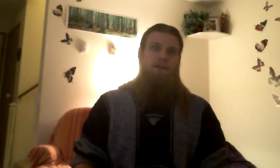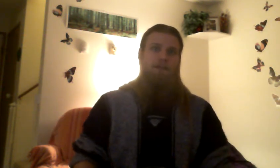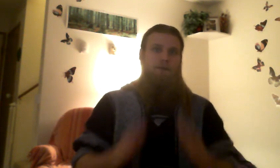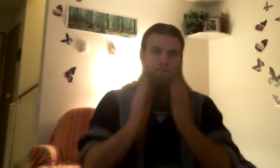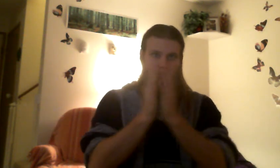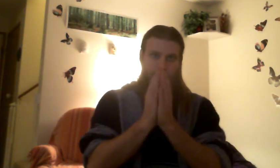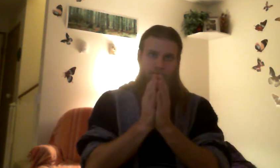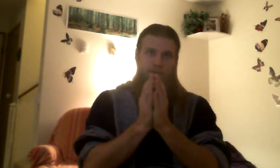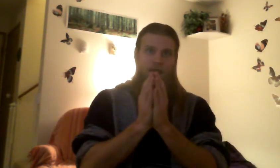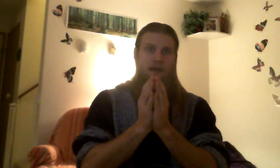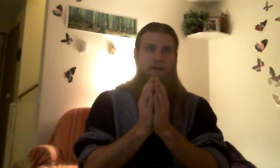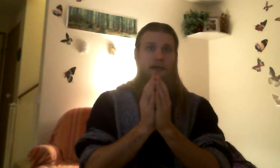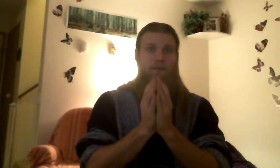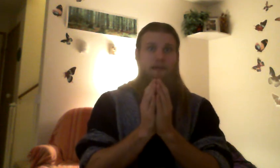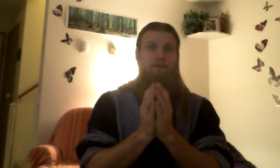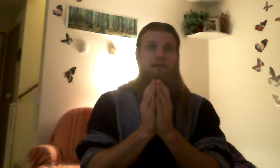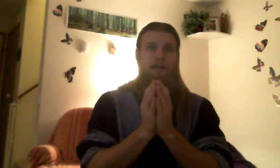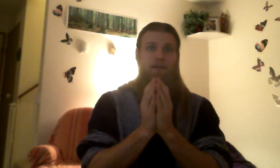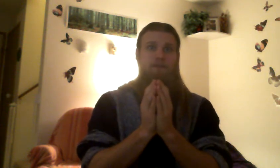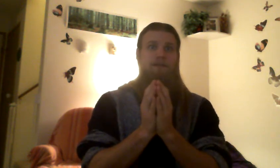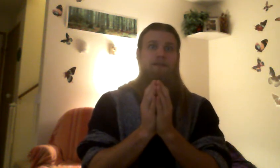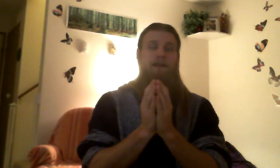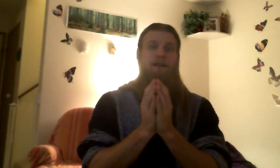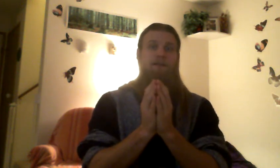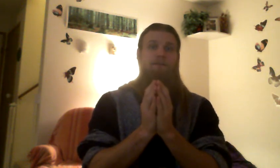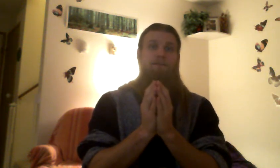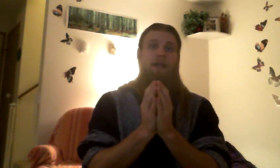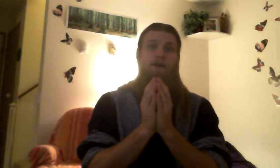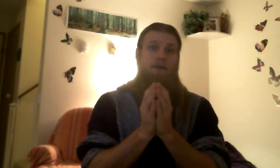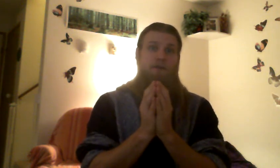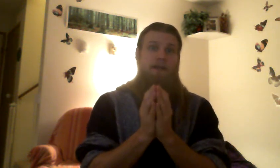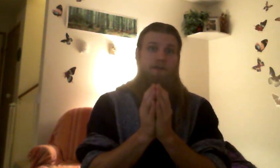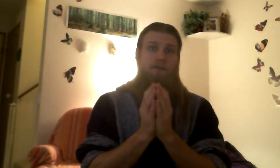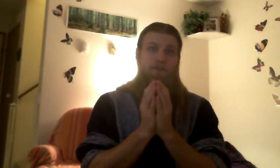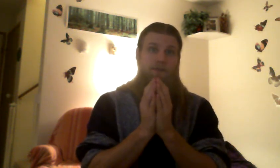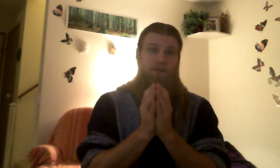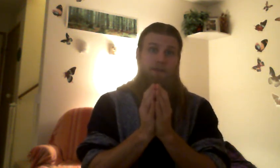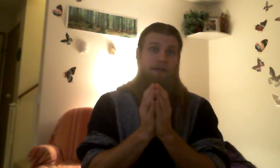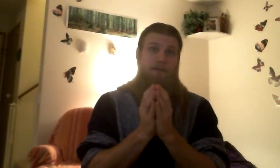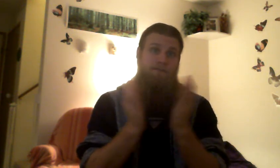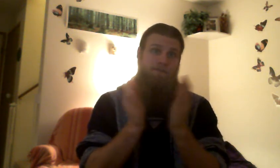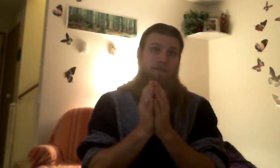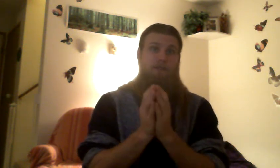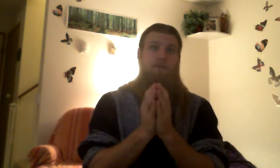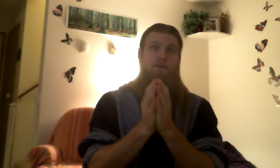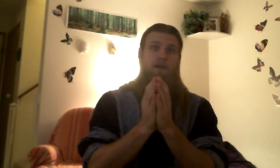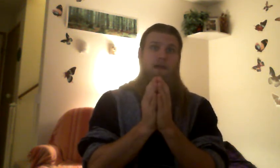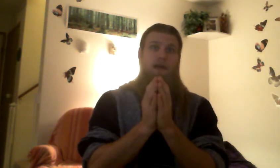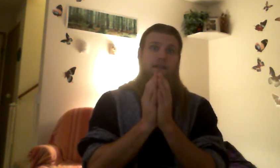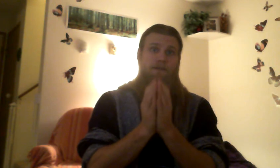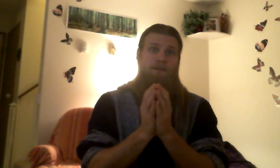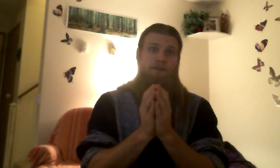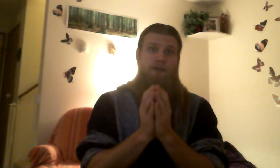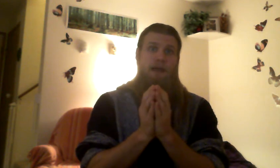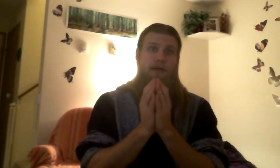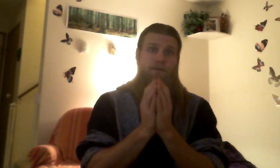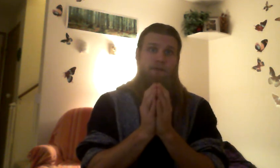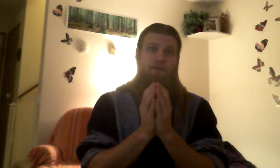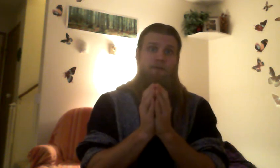So, um, I hope that really helps. Uh, I know it will if you, if you do it. So, I love you. Have a beautiful,